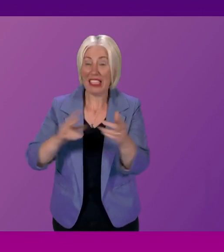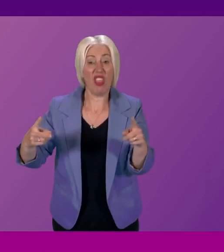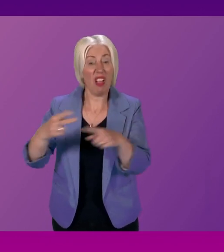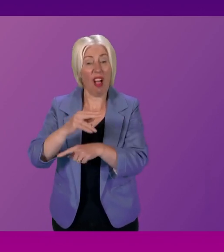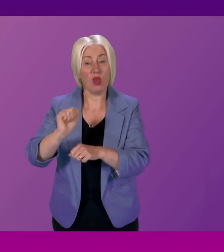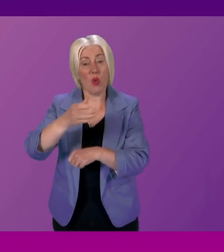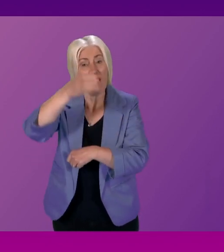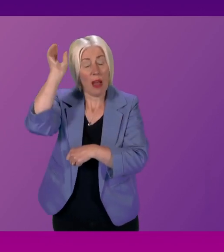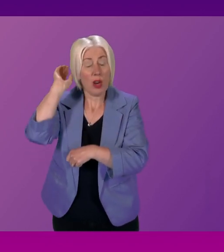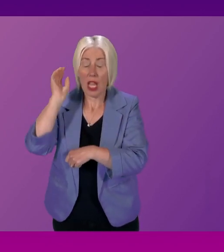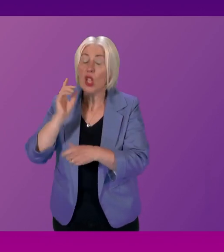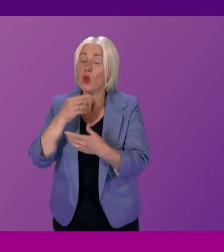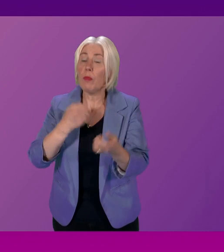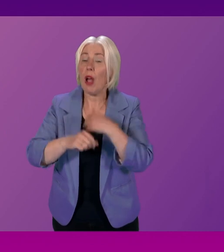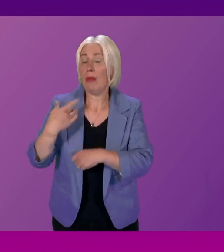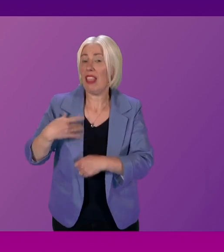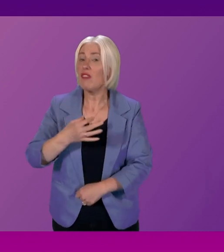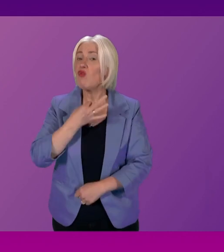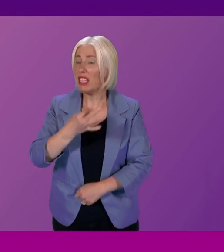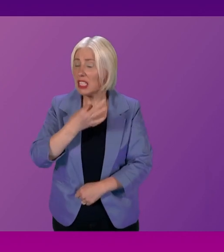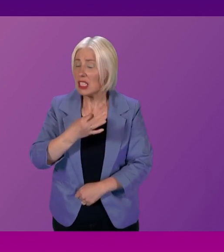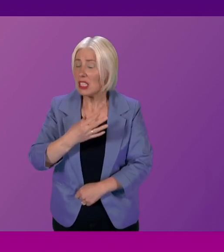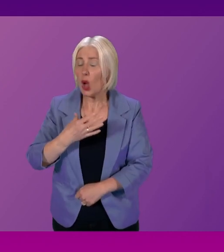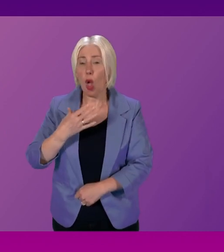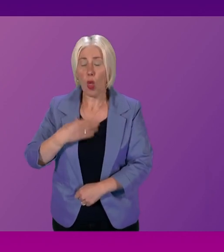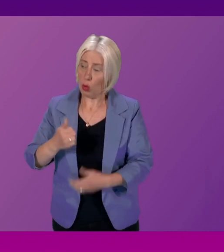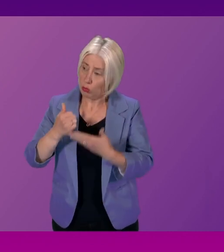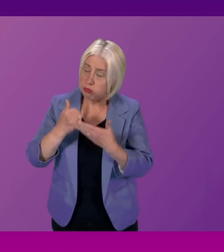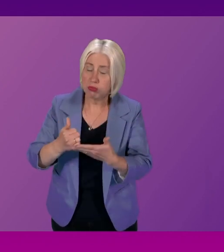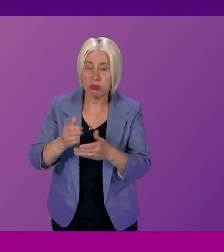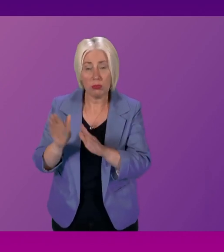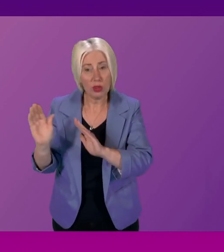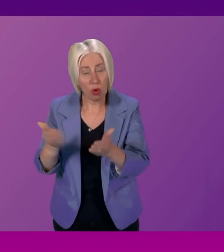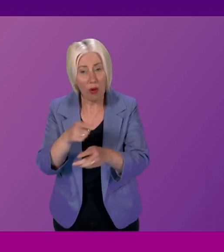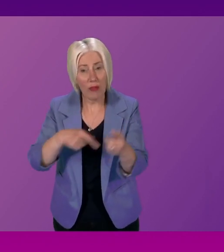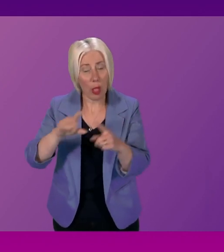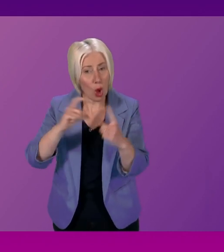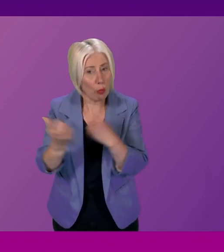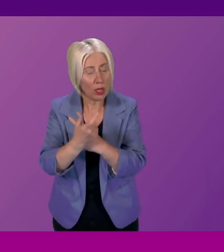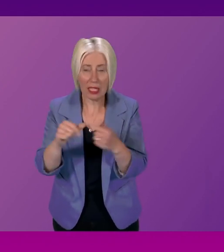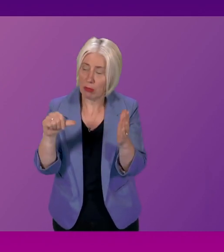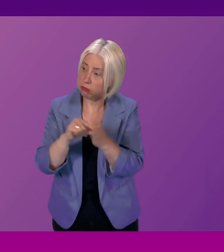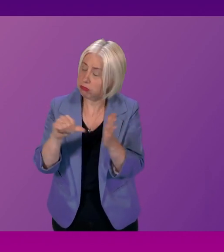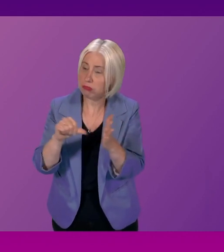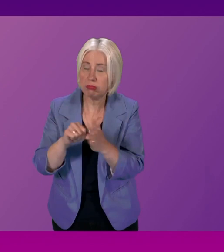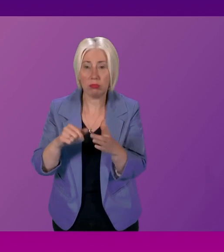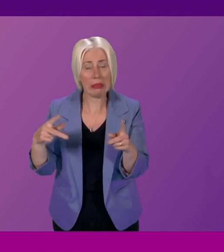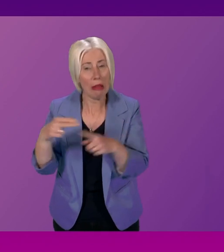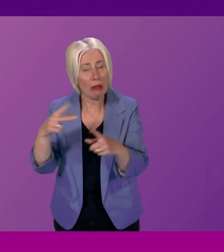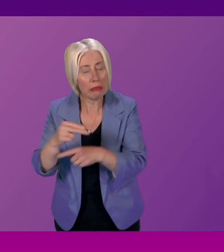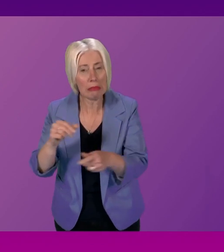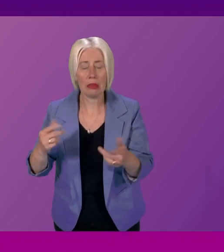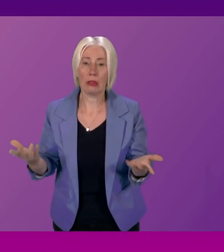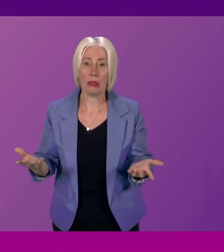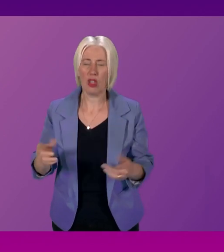He said, we all want to do our best by the communities we serve, but it's difficult when we have one hand tied behind our back. So, First Minister,